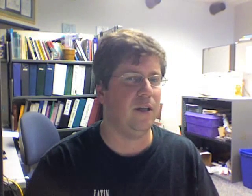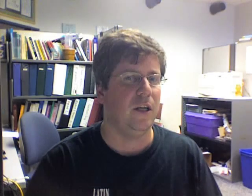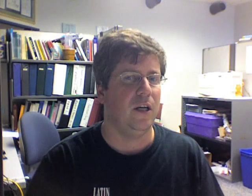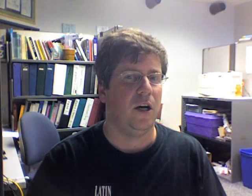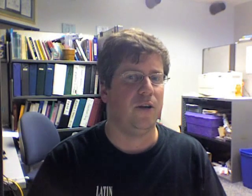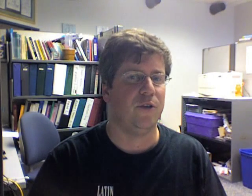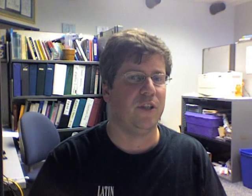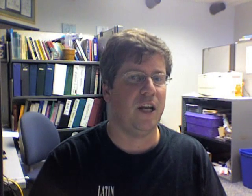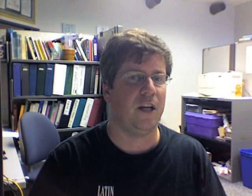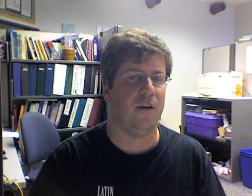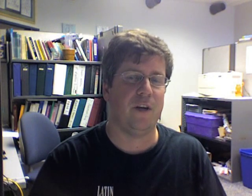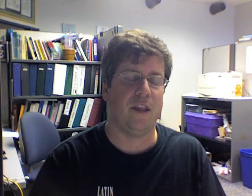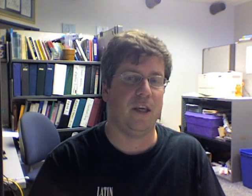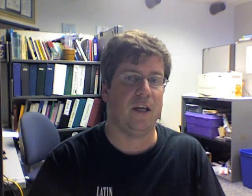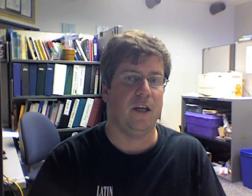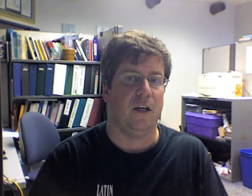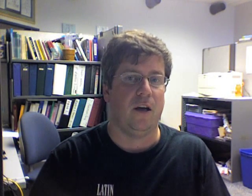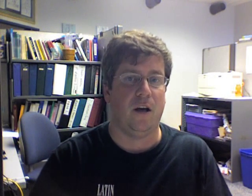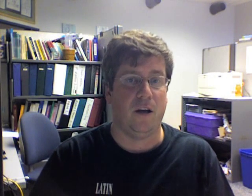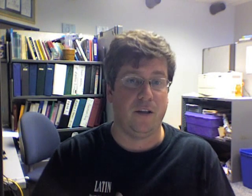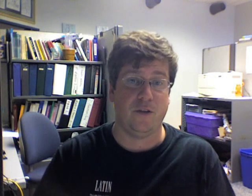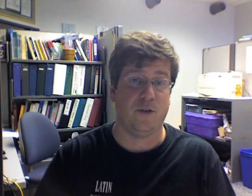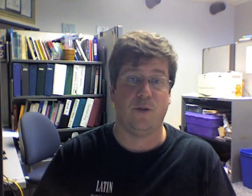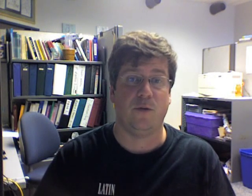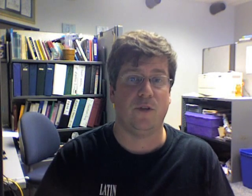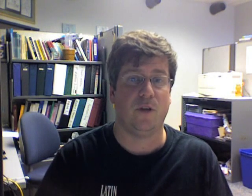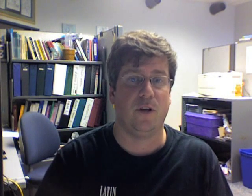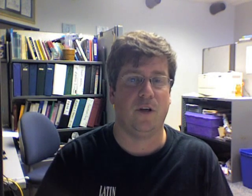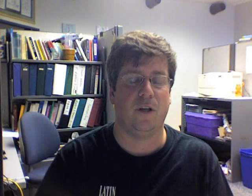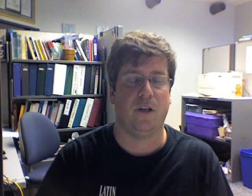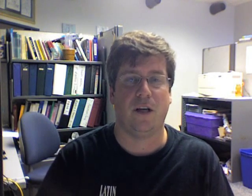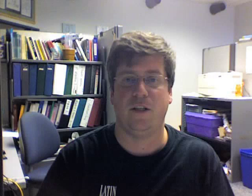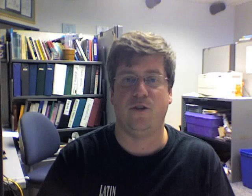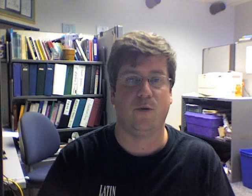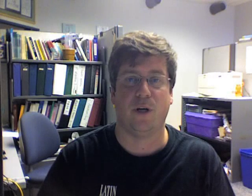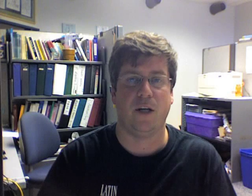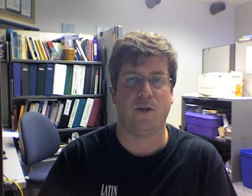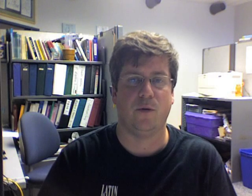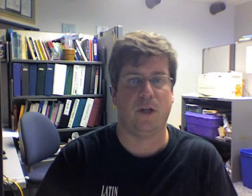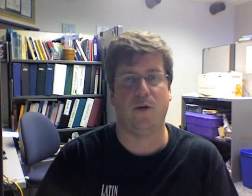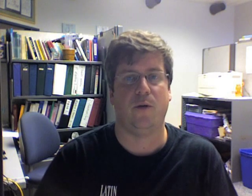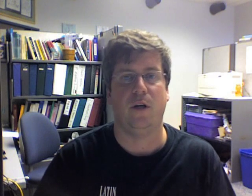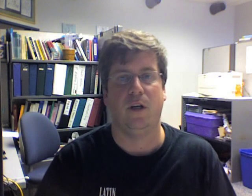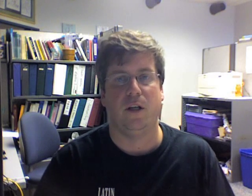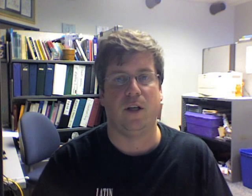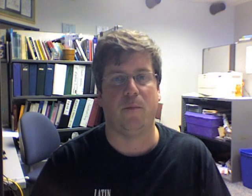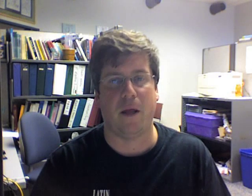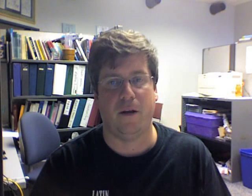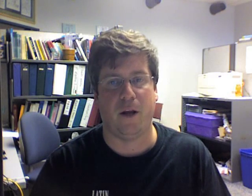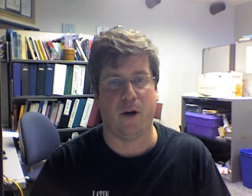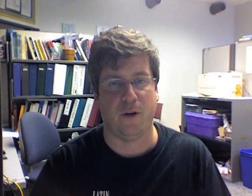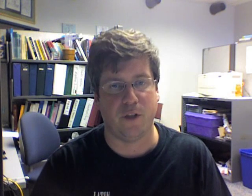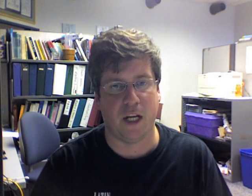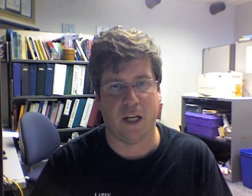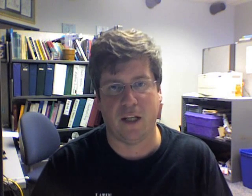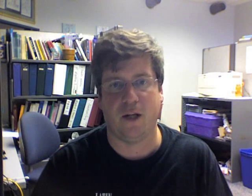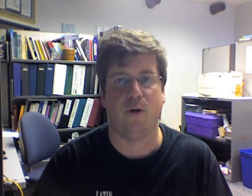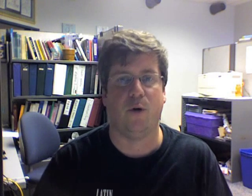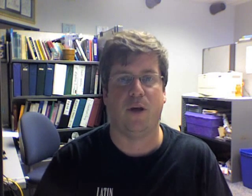understanding of. And I think, uh, these are students, uh, that I teach who are in high school, and they don't, they don't, they don't understand that. They don't know that